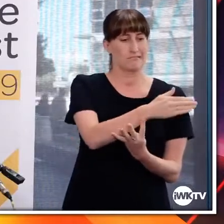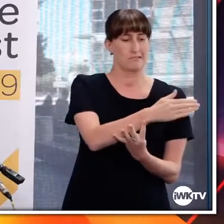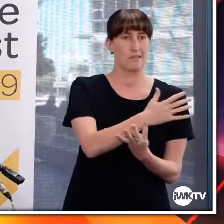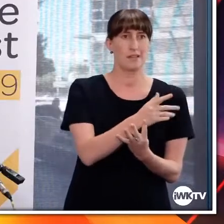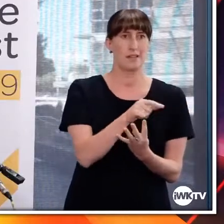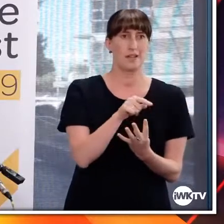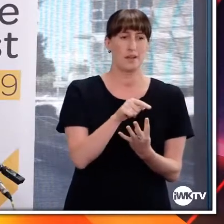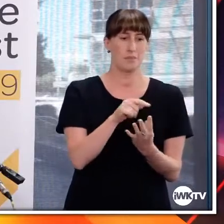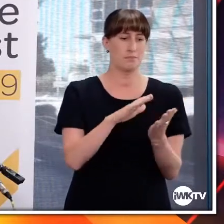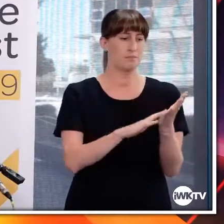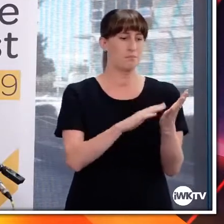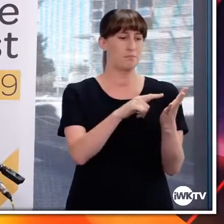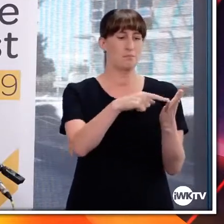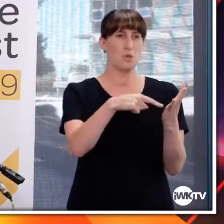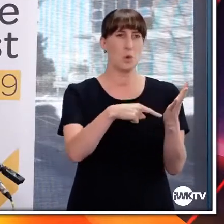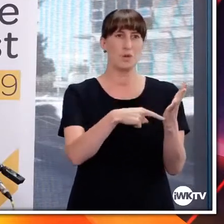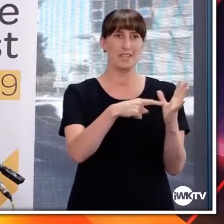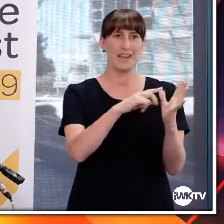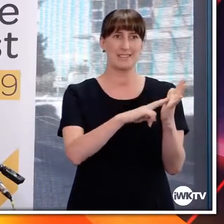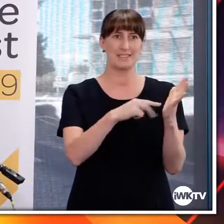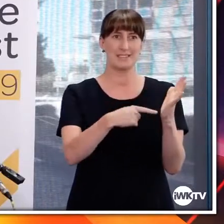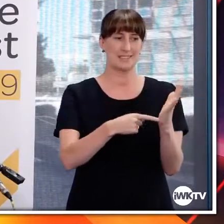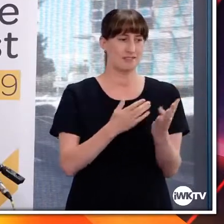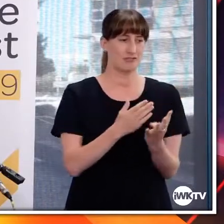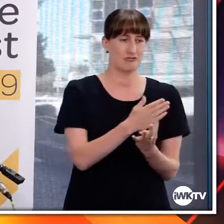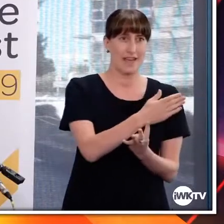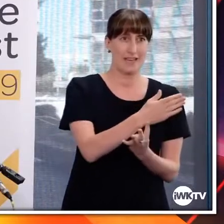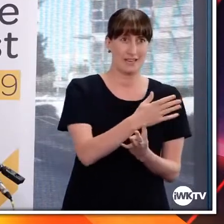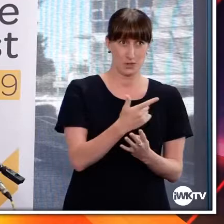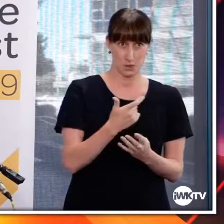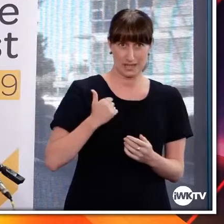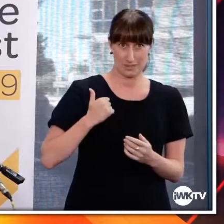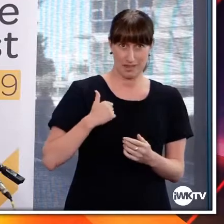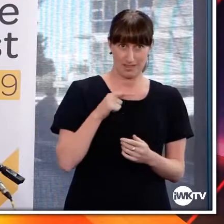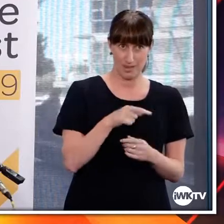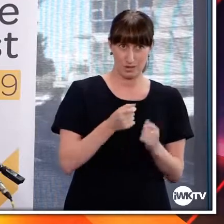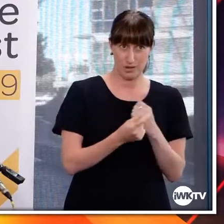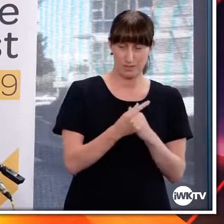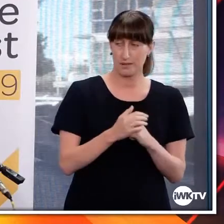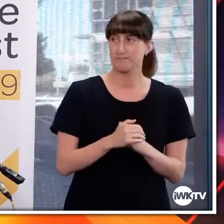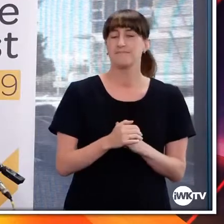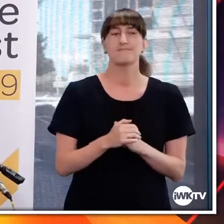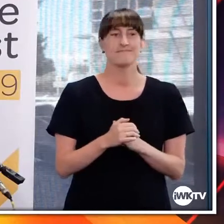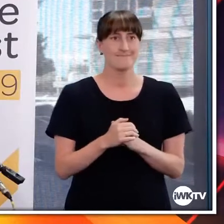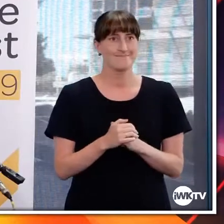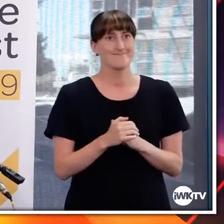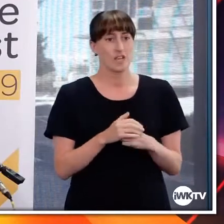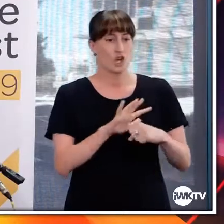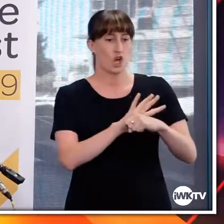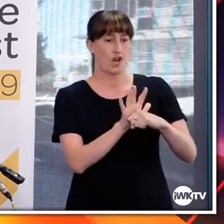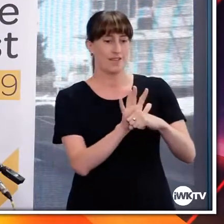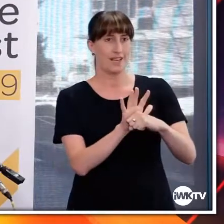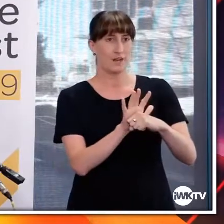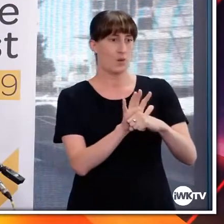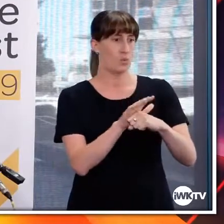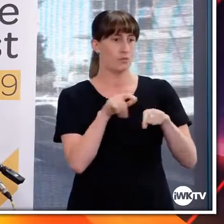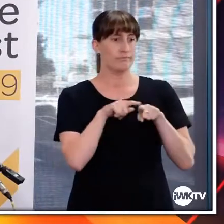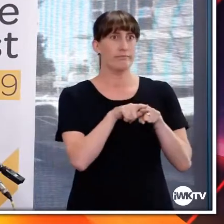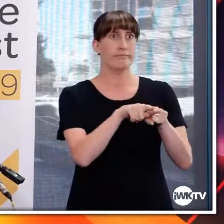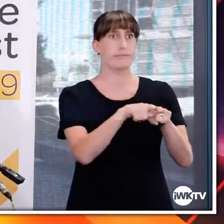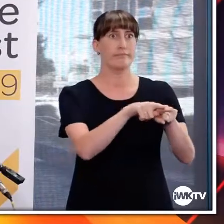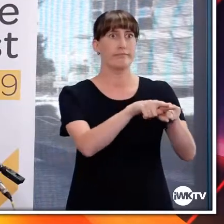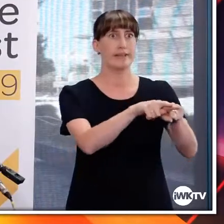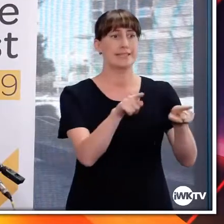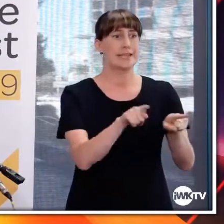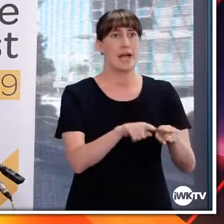happen? We absolutely expected the virus to mutate, to get a competitive advantage,